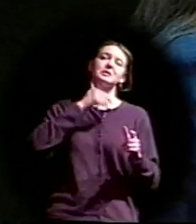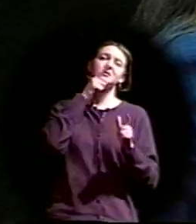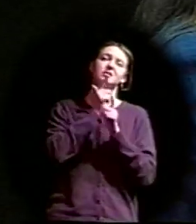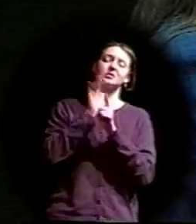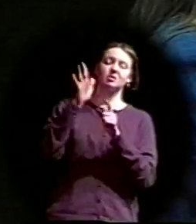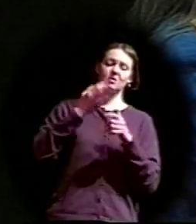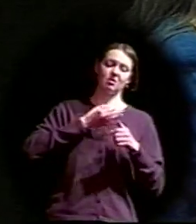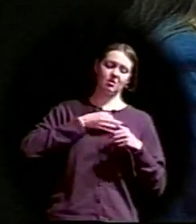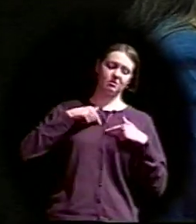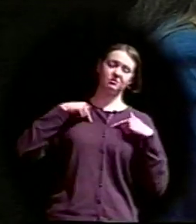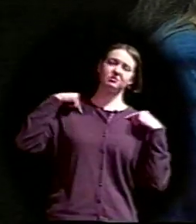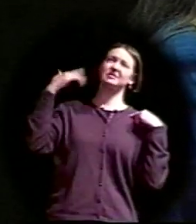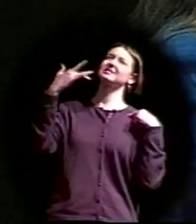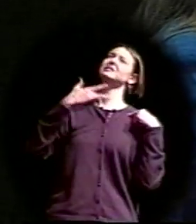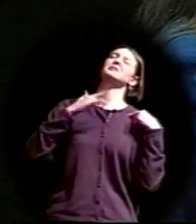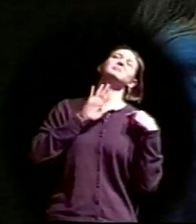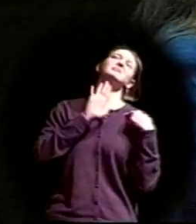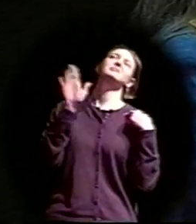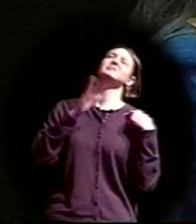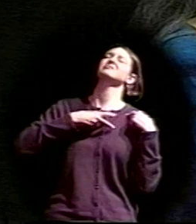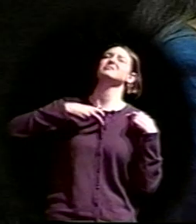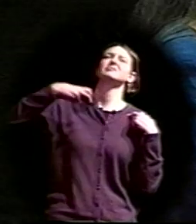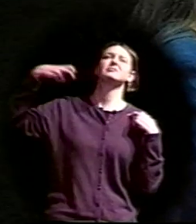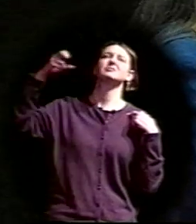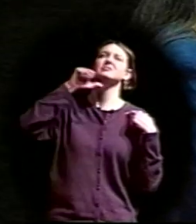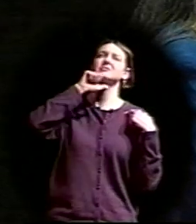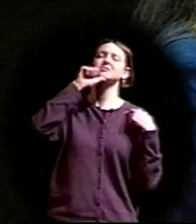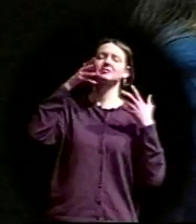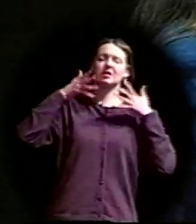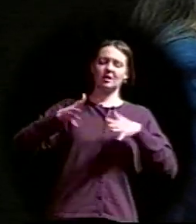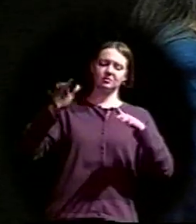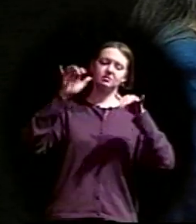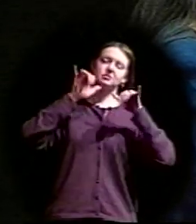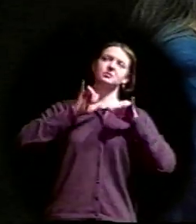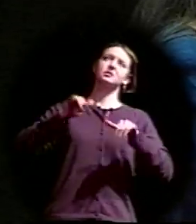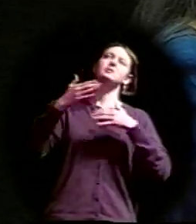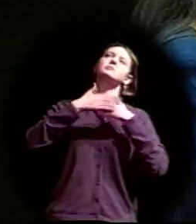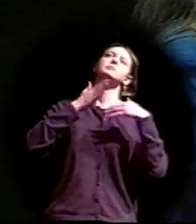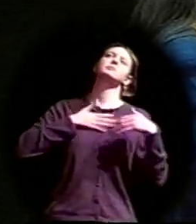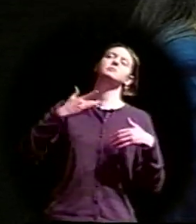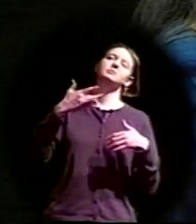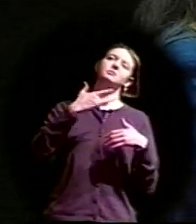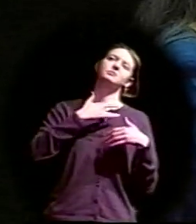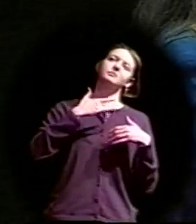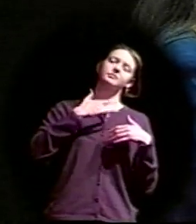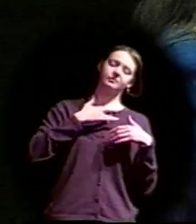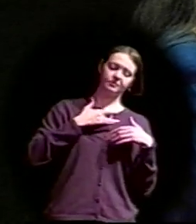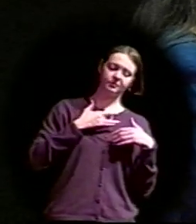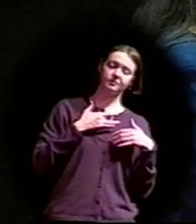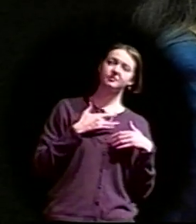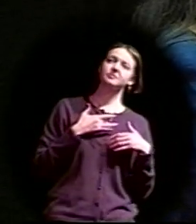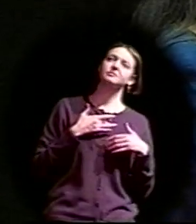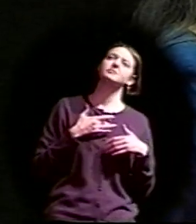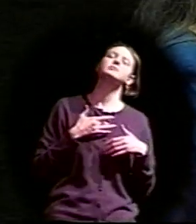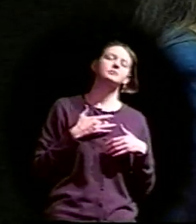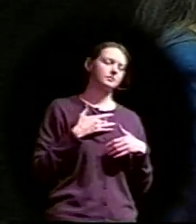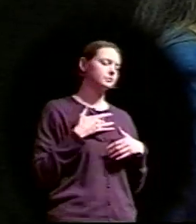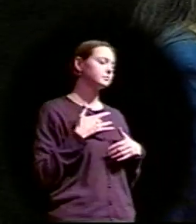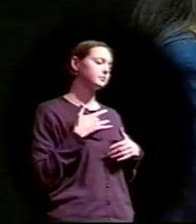locket, let it lie upon my heart. For with a parting kiss I promised, I